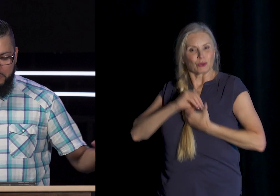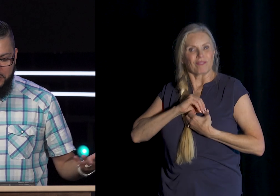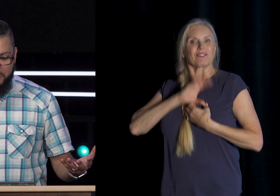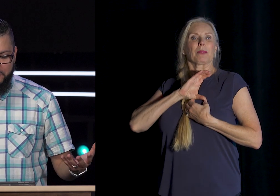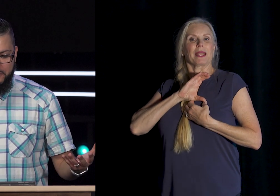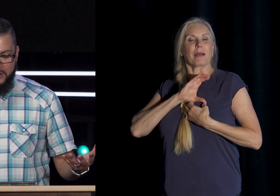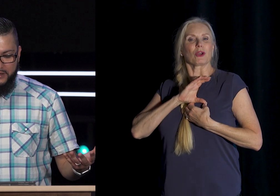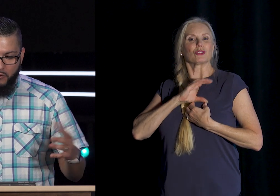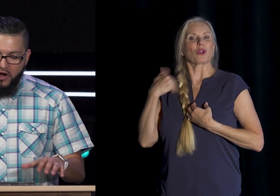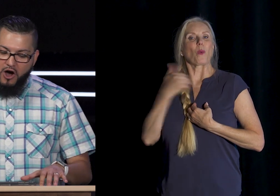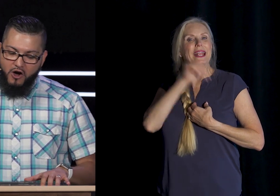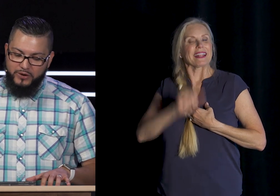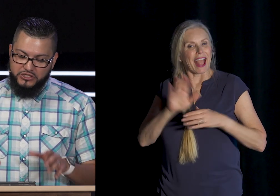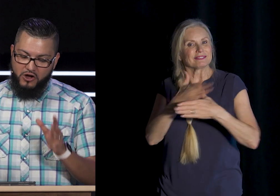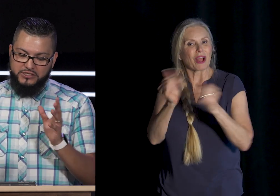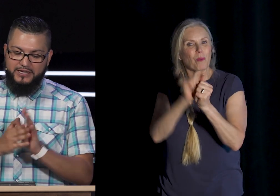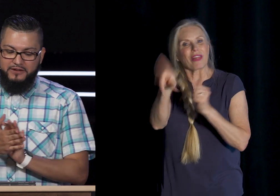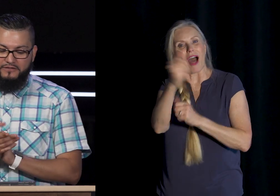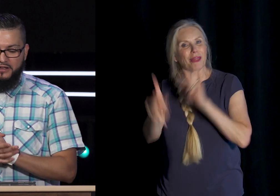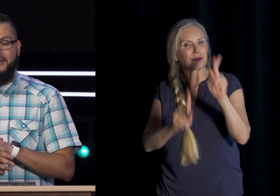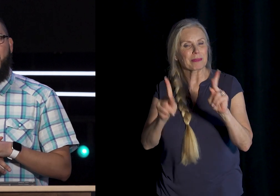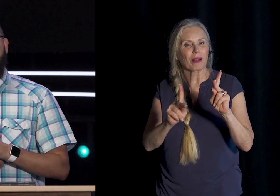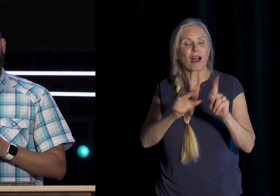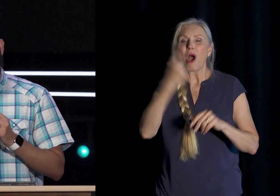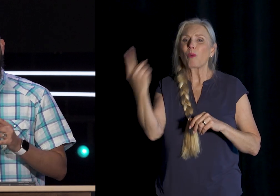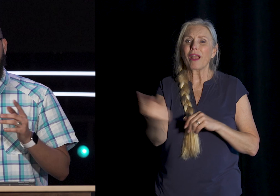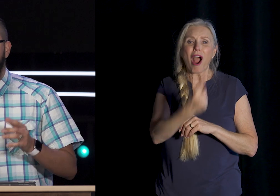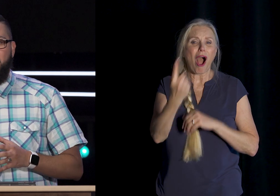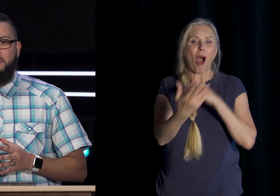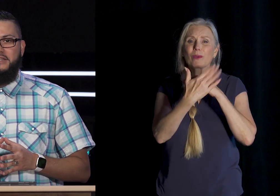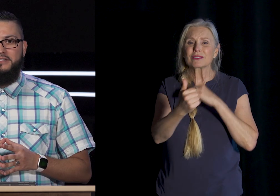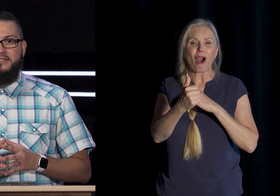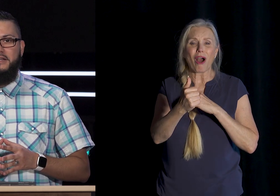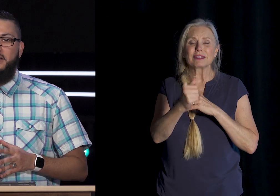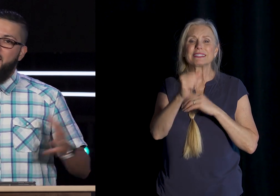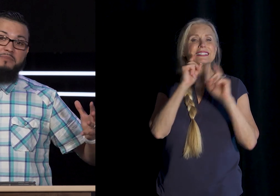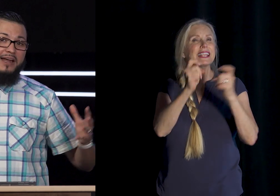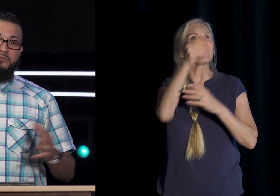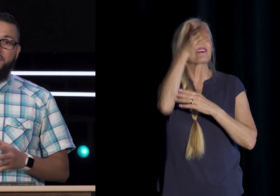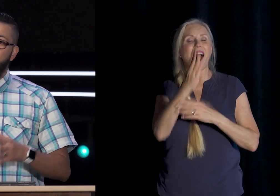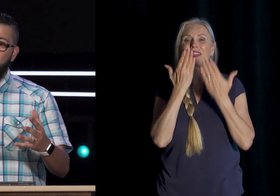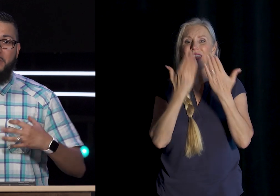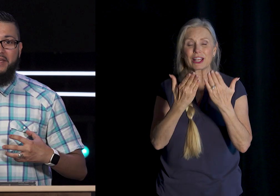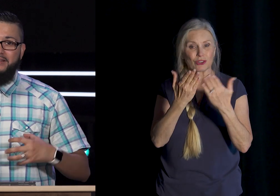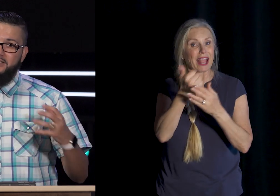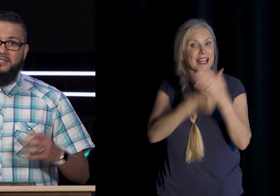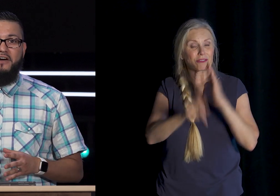People Now We Are Always Called To Give God Thanks In All Circumstances And I'm Be Honest With You We're Human Be It's Tough